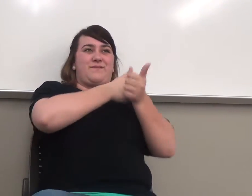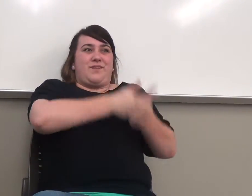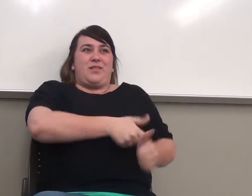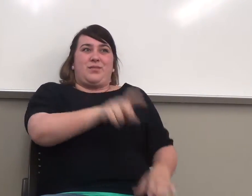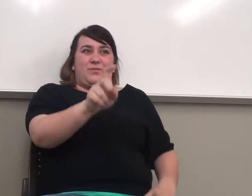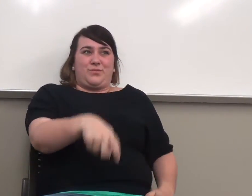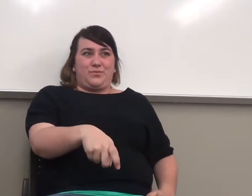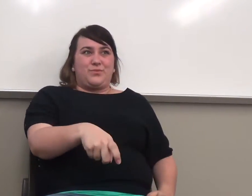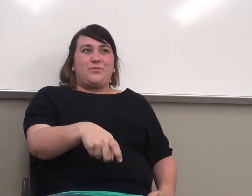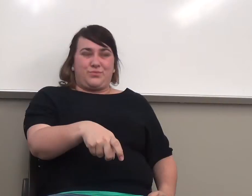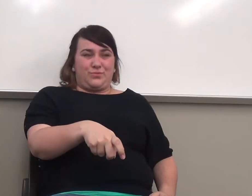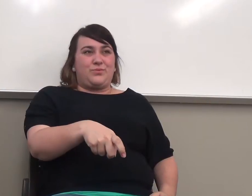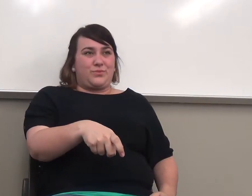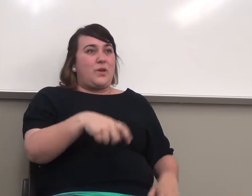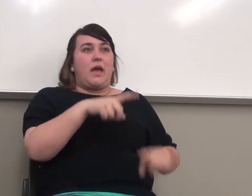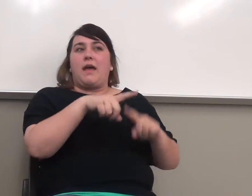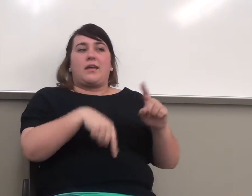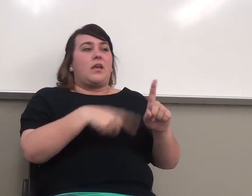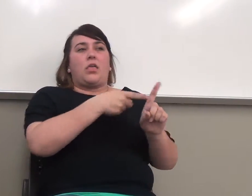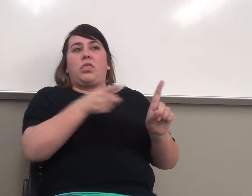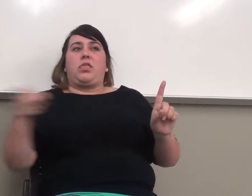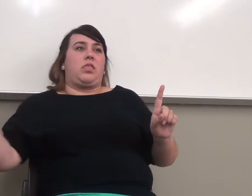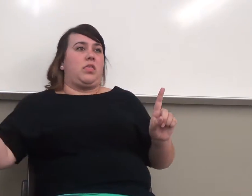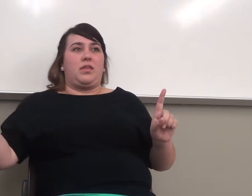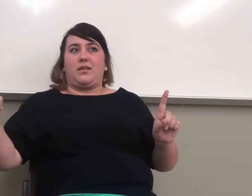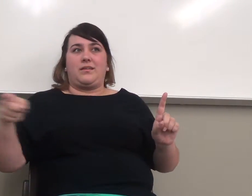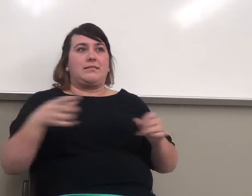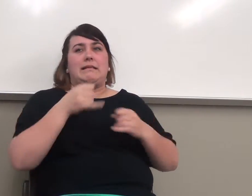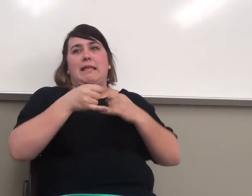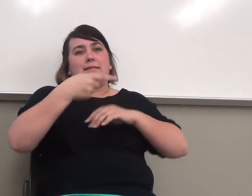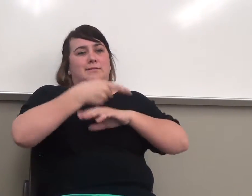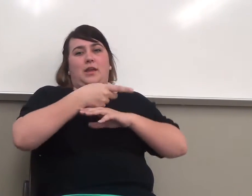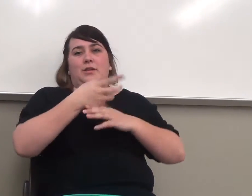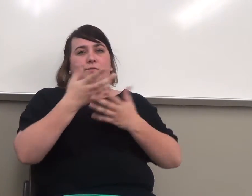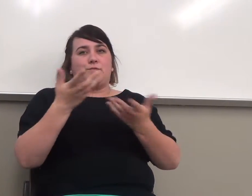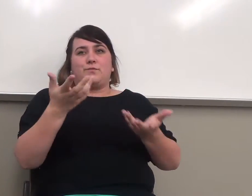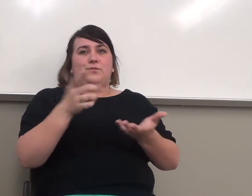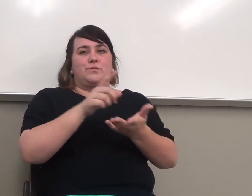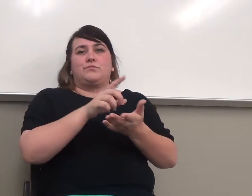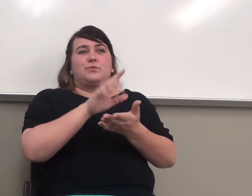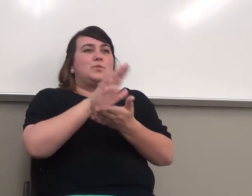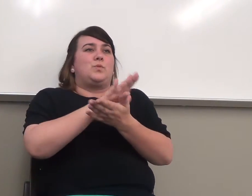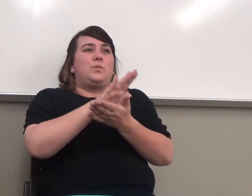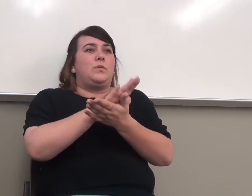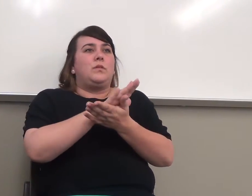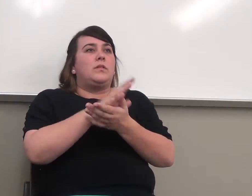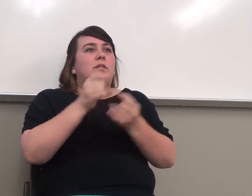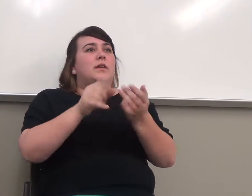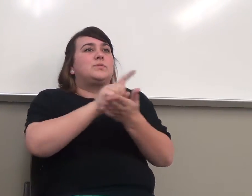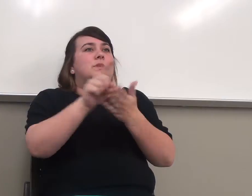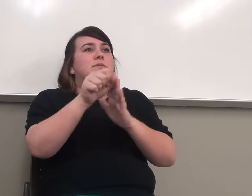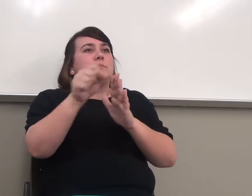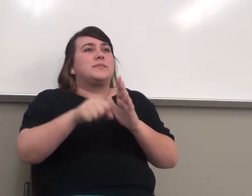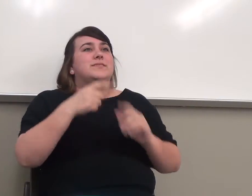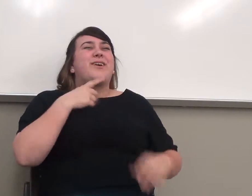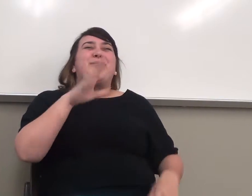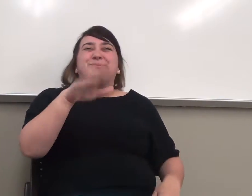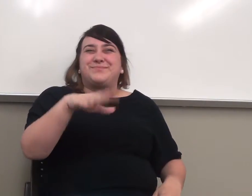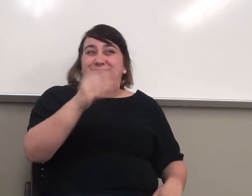can't. And I can't come to you the last week of the semester and say, oh, by the way, I've decided that